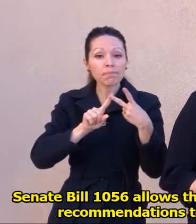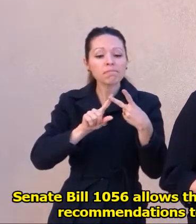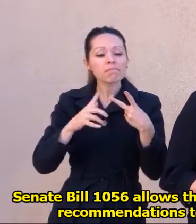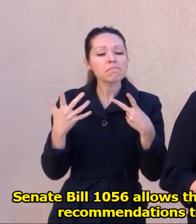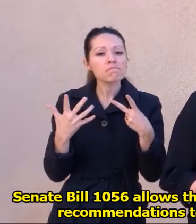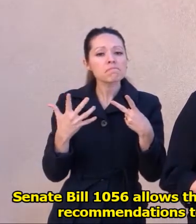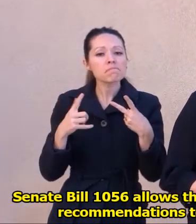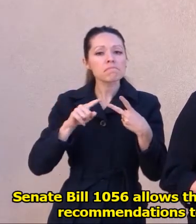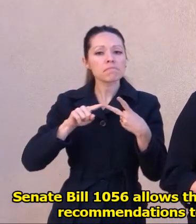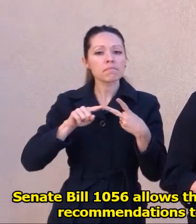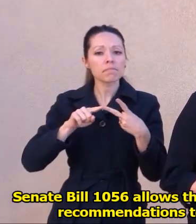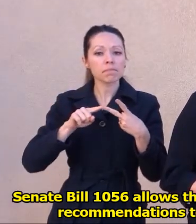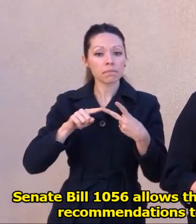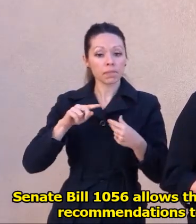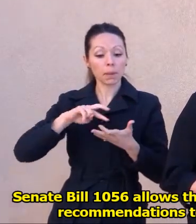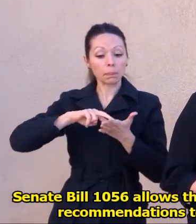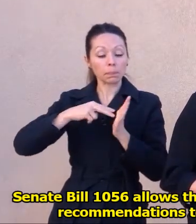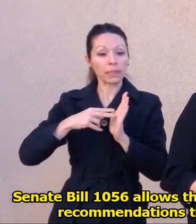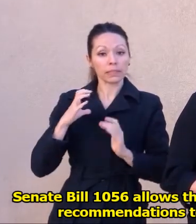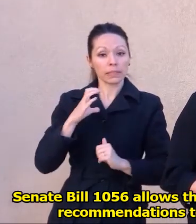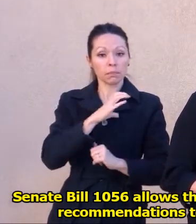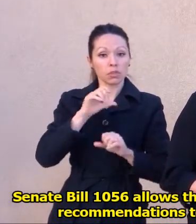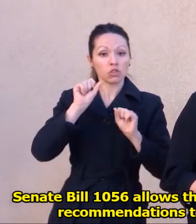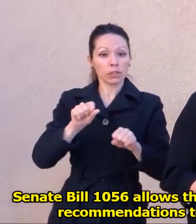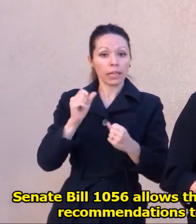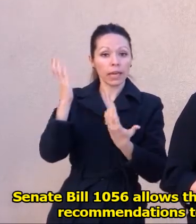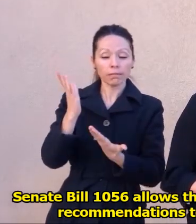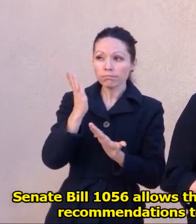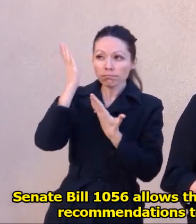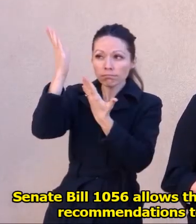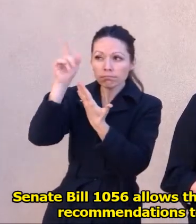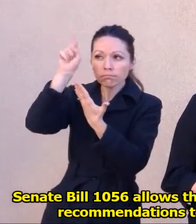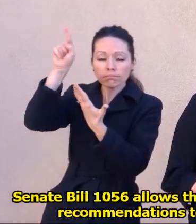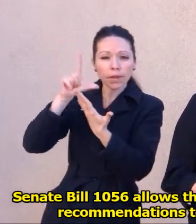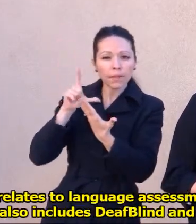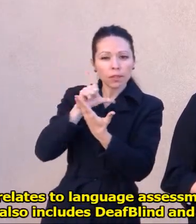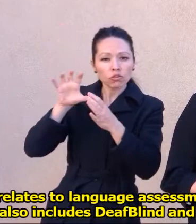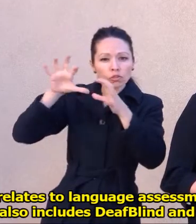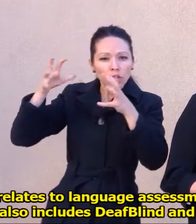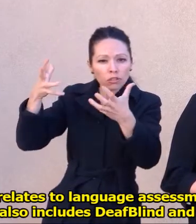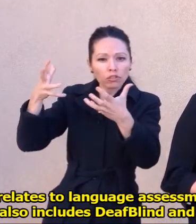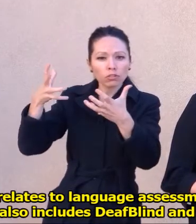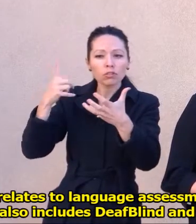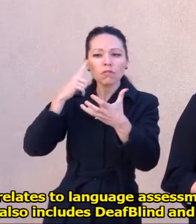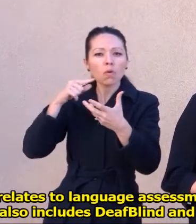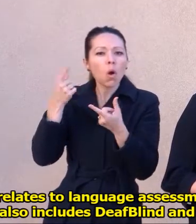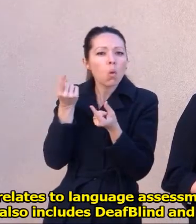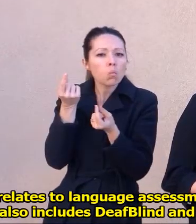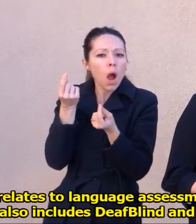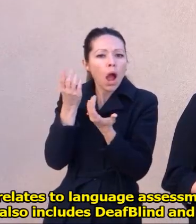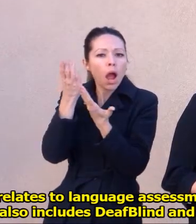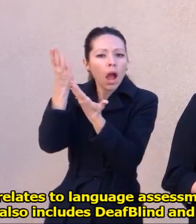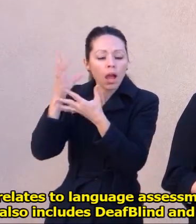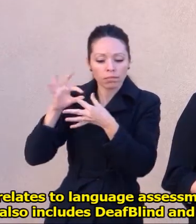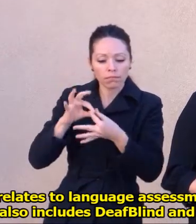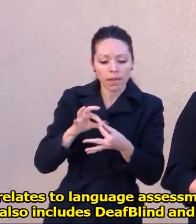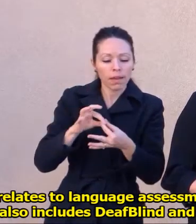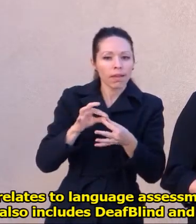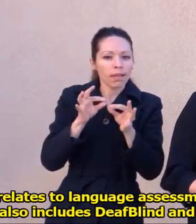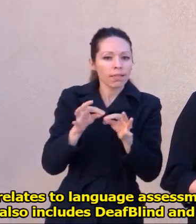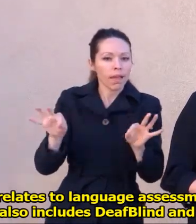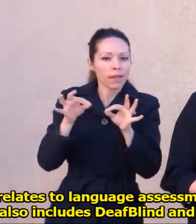the Commission to make recommendations to the Legislature as it relates to language assessment